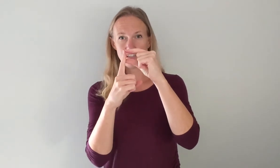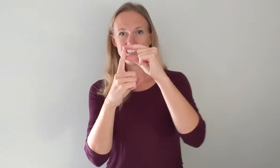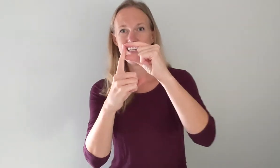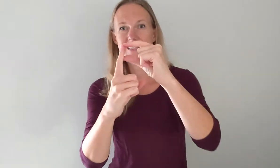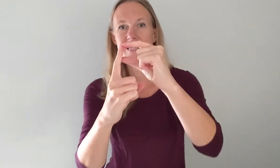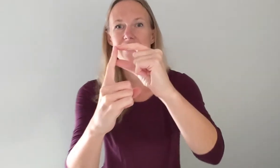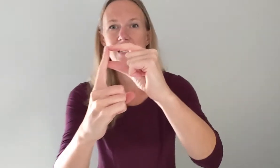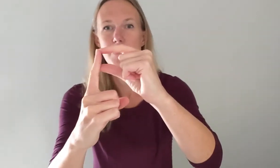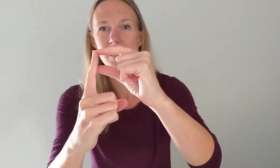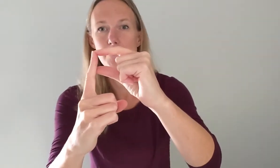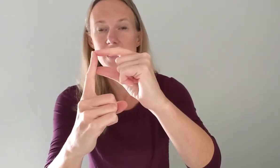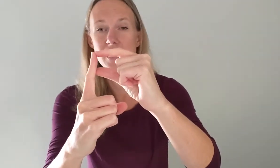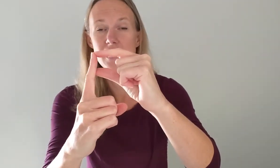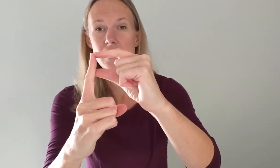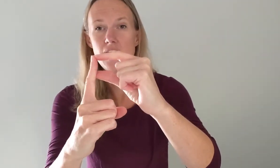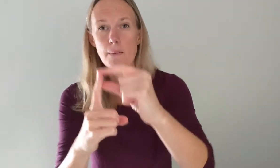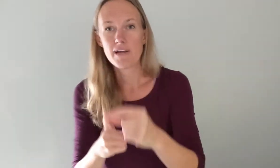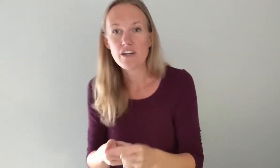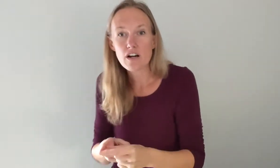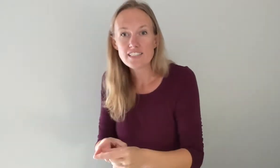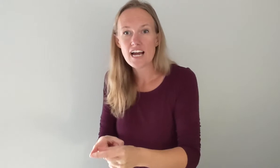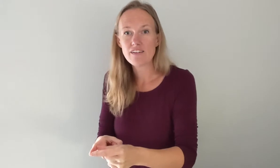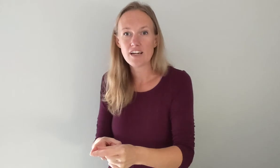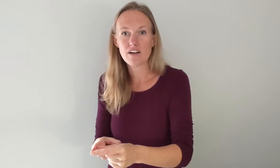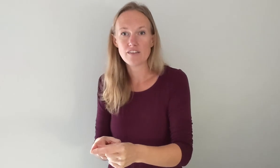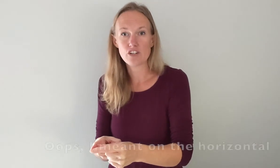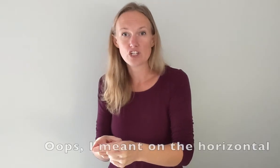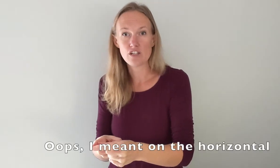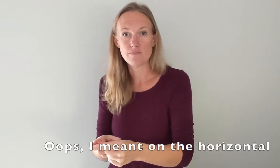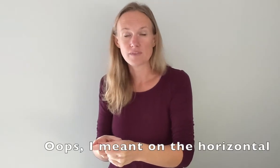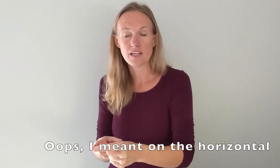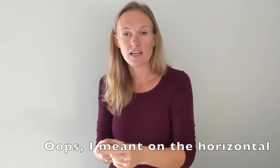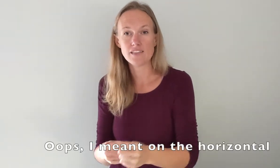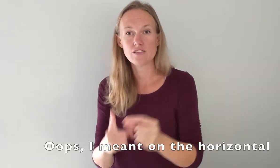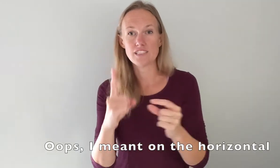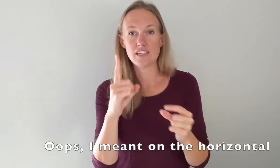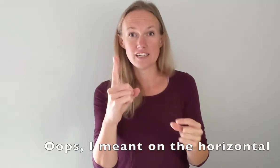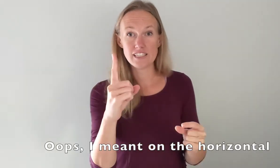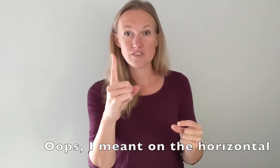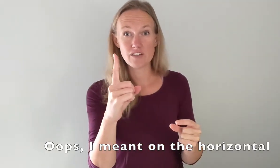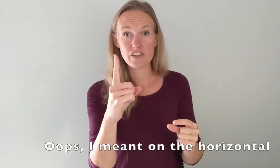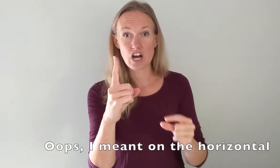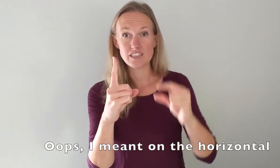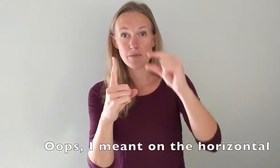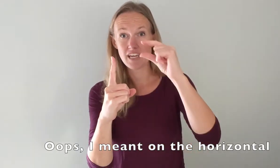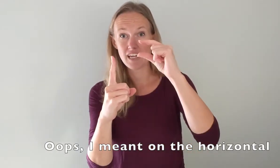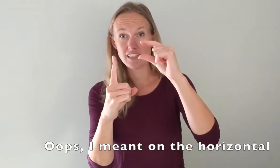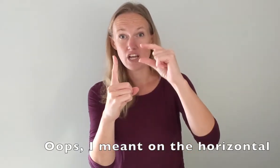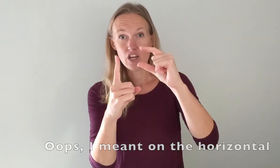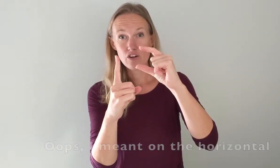can see it's like you're kind of making a P but you're down here on the vertical. Okay so you take your index finger of your non-dominant hand your